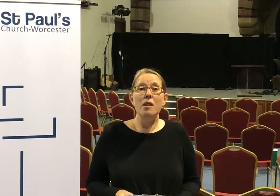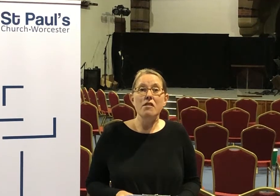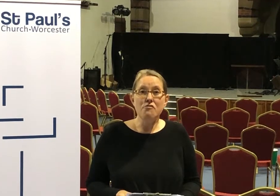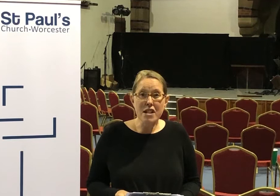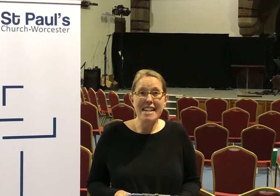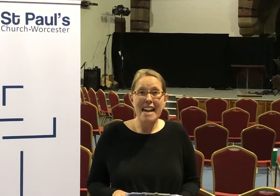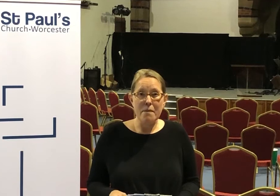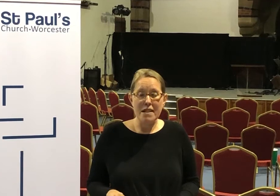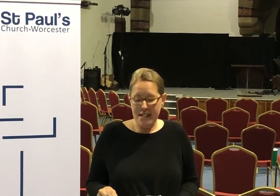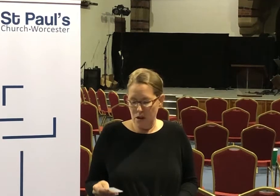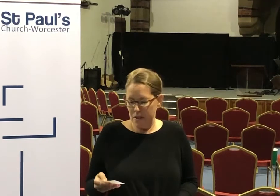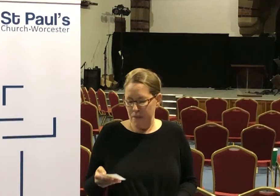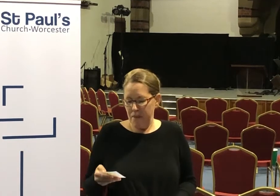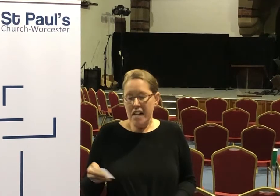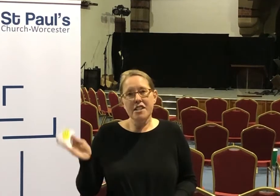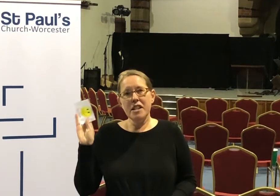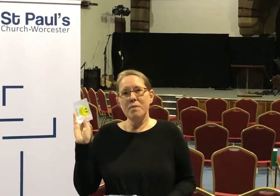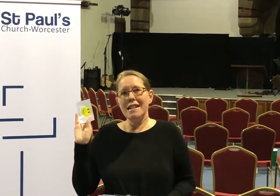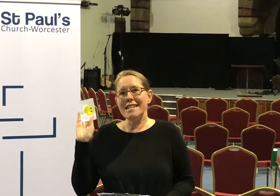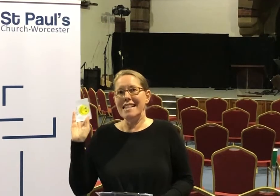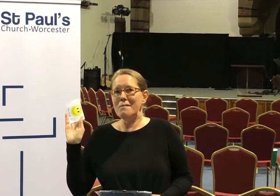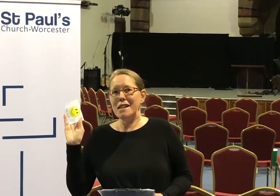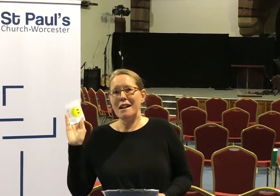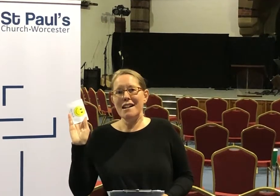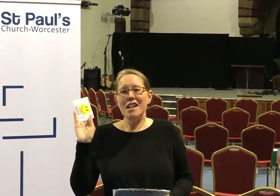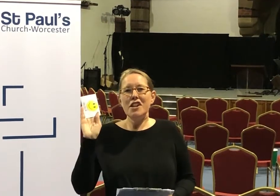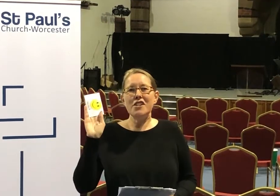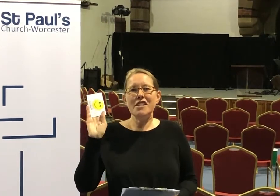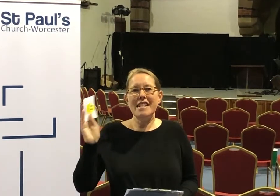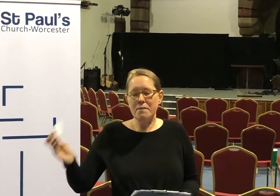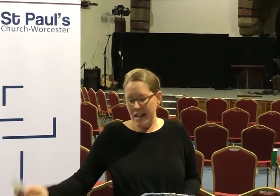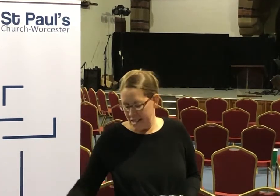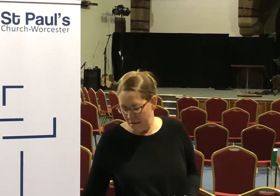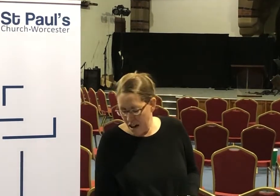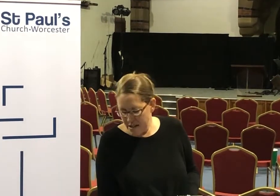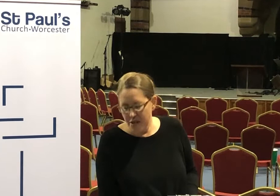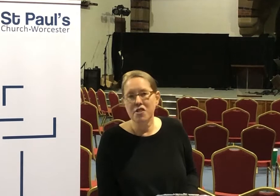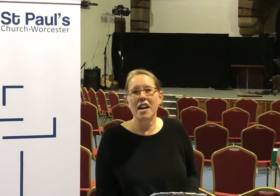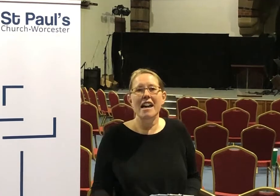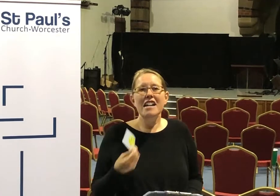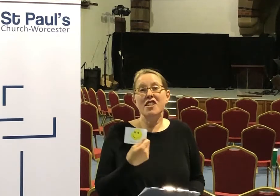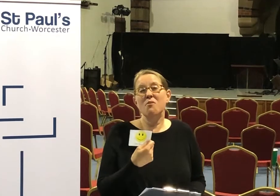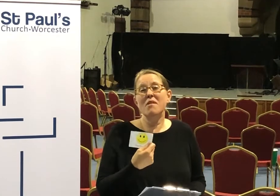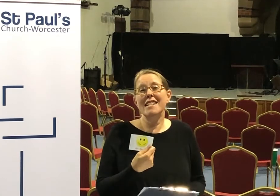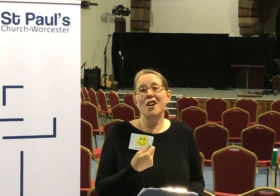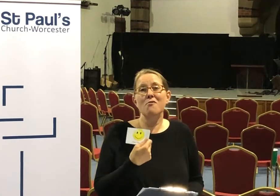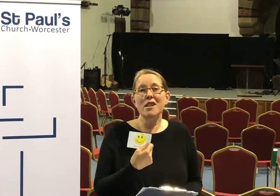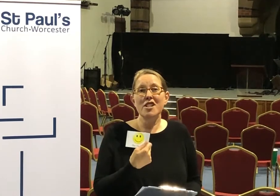then they'll be really happy to help you. So these Please Clean Me cards, you just need to place them under your chair so that we know which